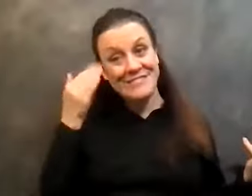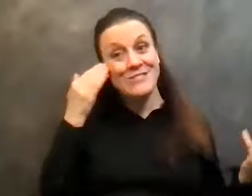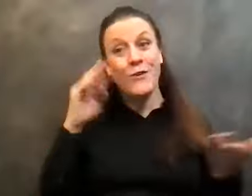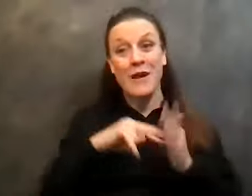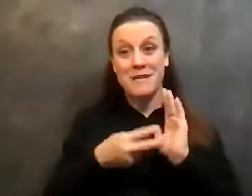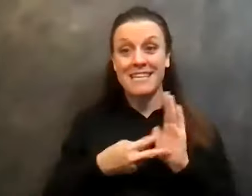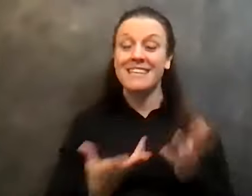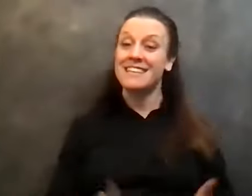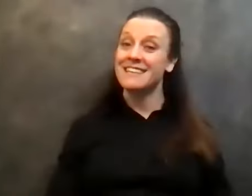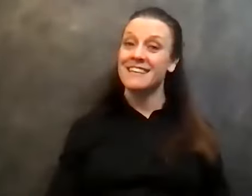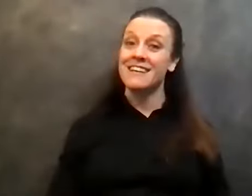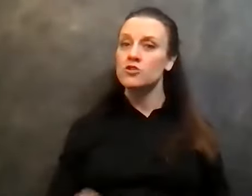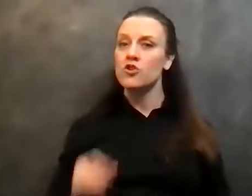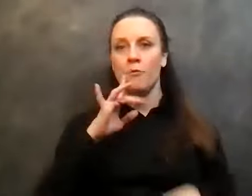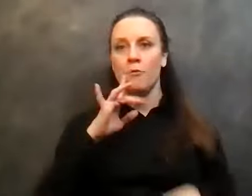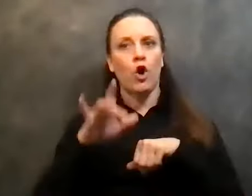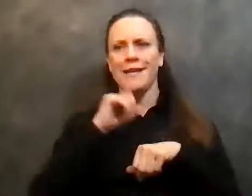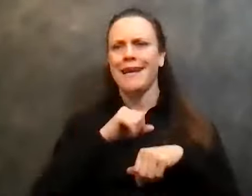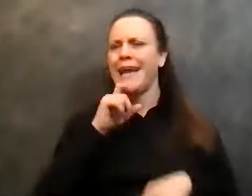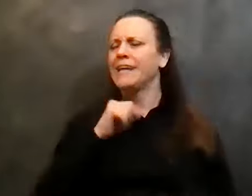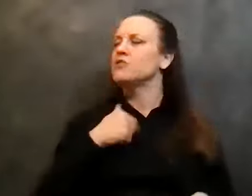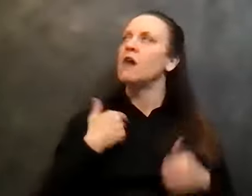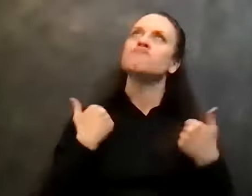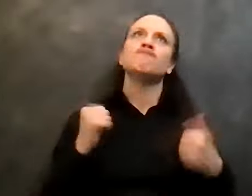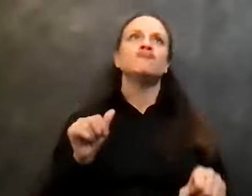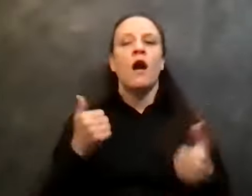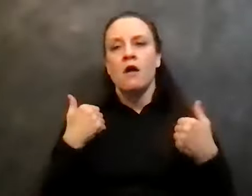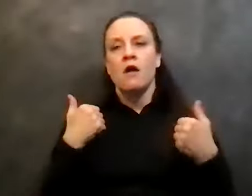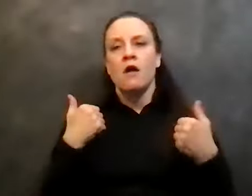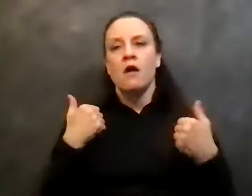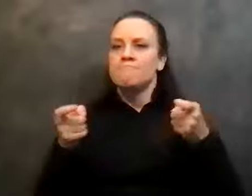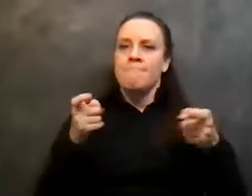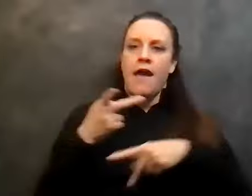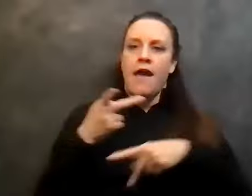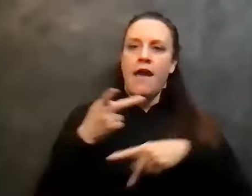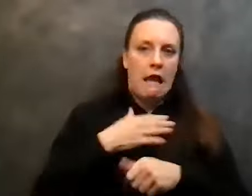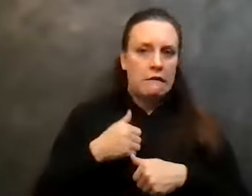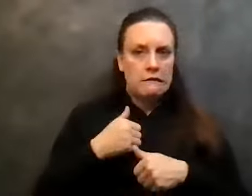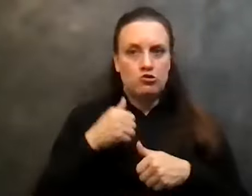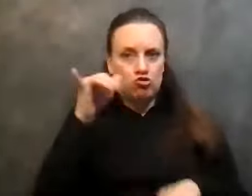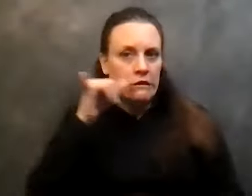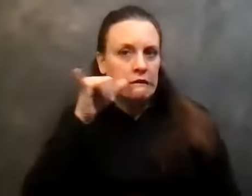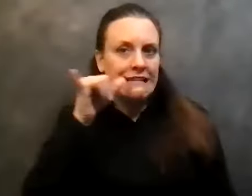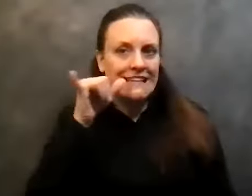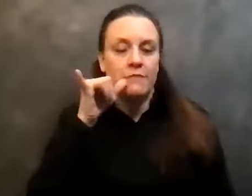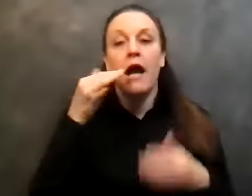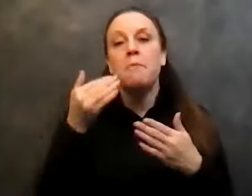so from an early age, I'm trying, I'm trying to, uh, trying to manage my drinking by, by pacing myself.